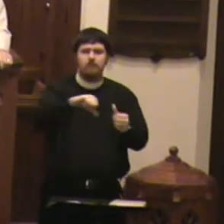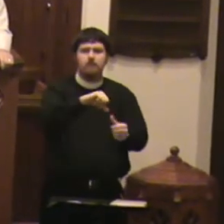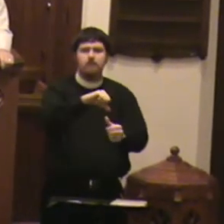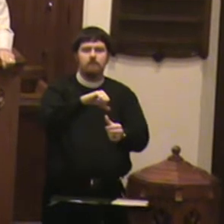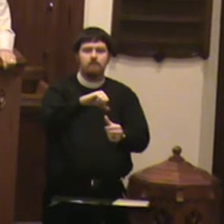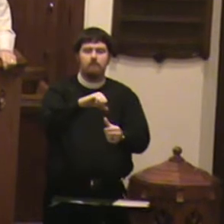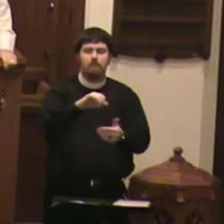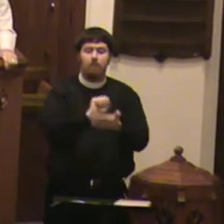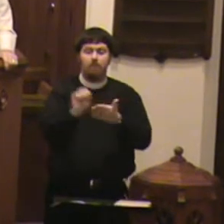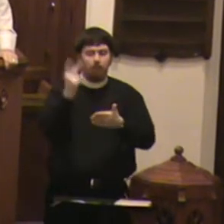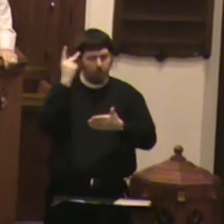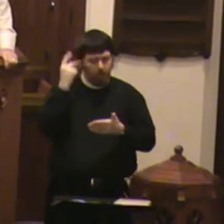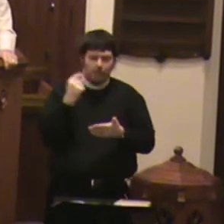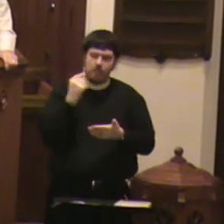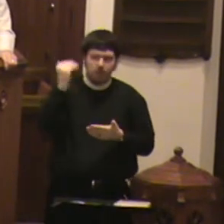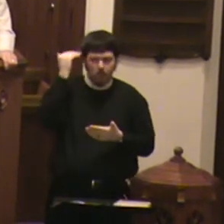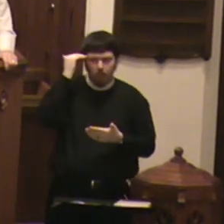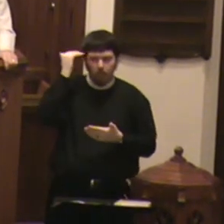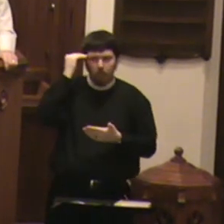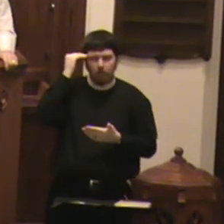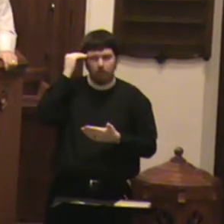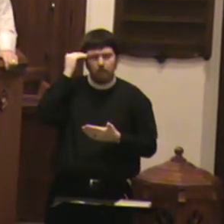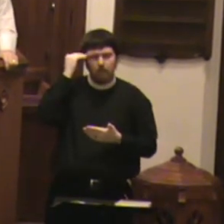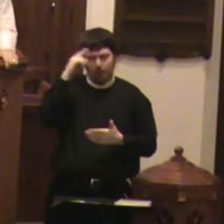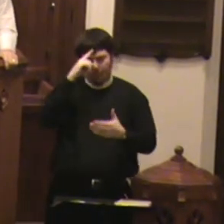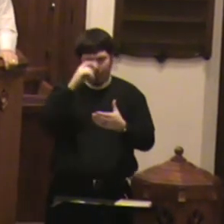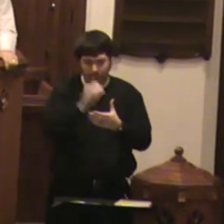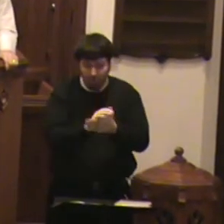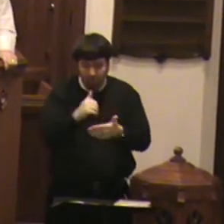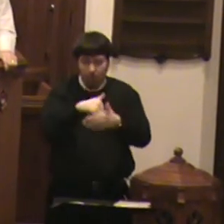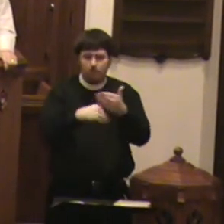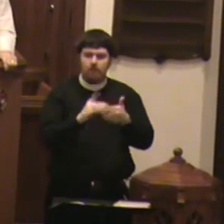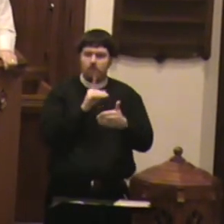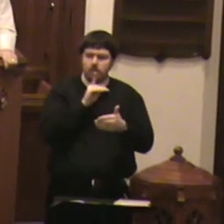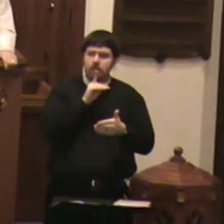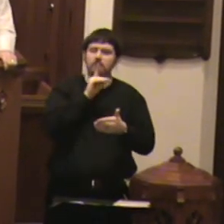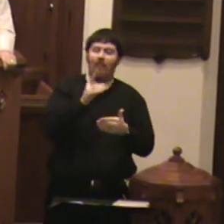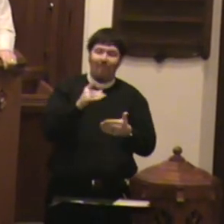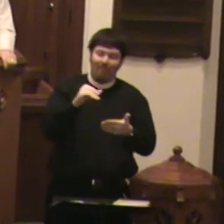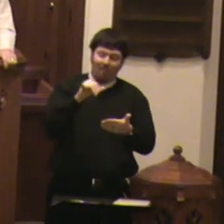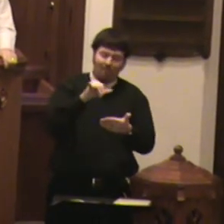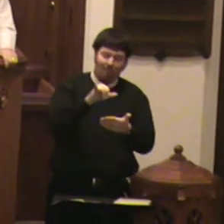Paul knew and believed in the reality with that thing and peace and shalom.